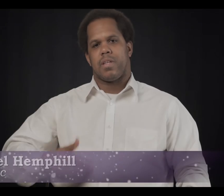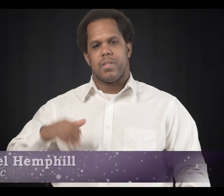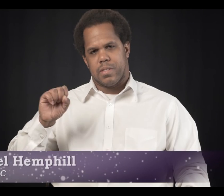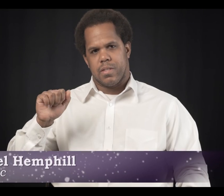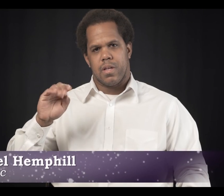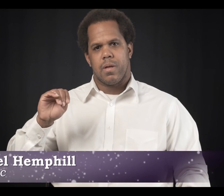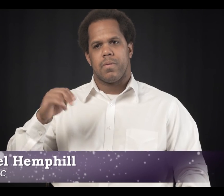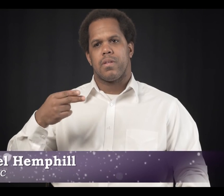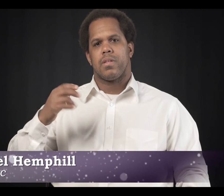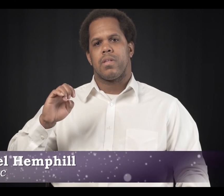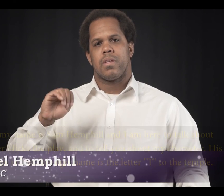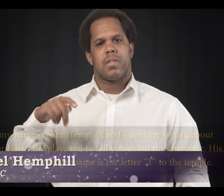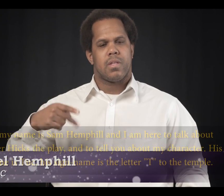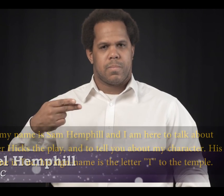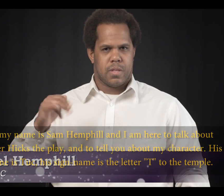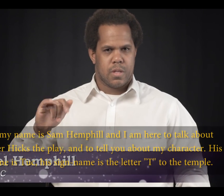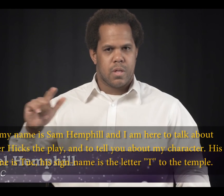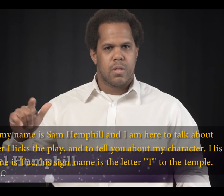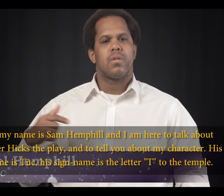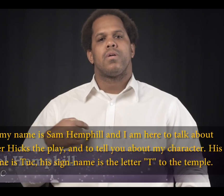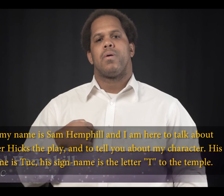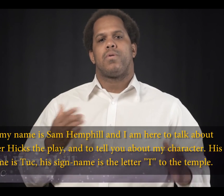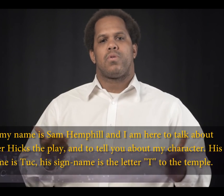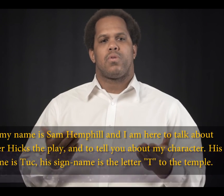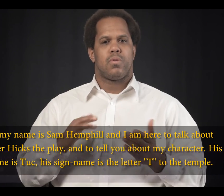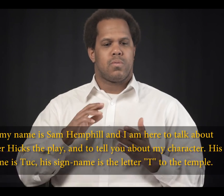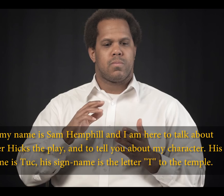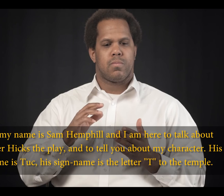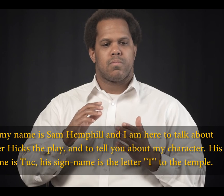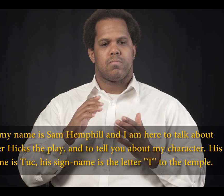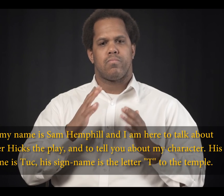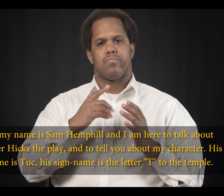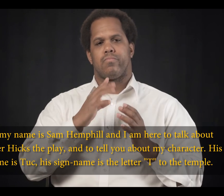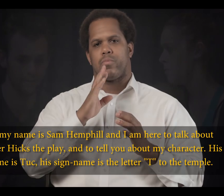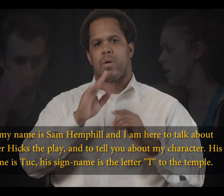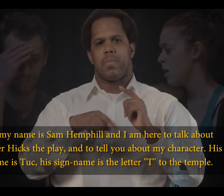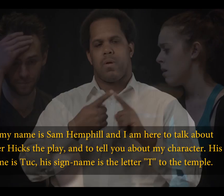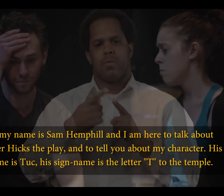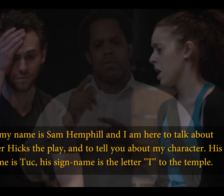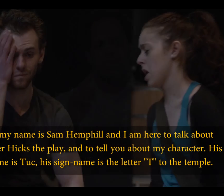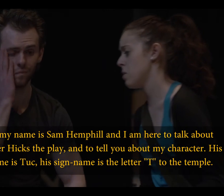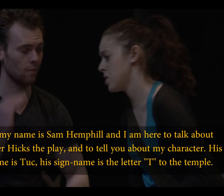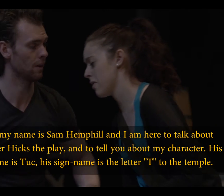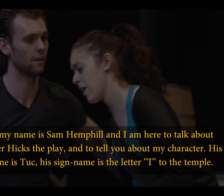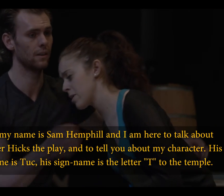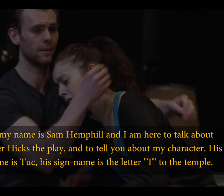Hi, my name is Sam Hemphill and I'm here to talk